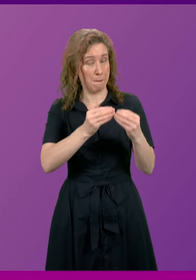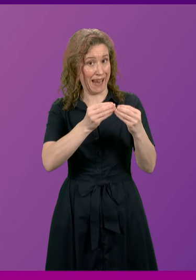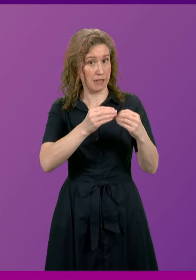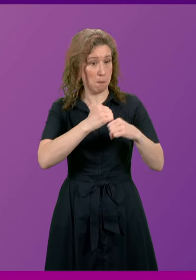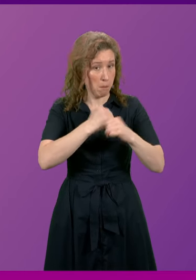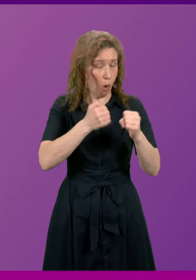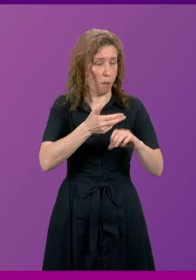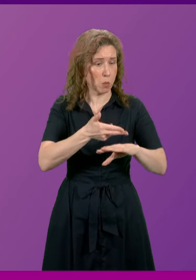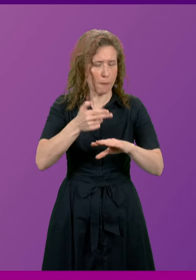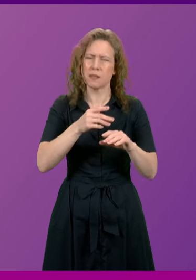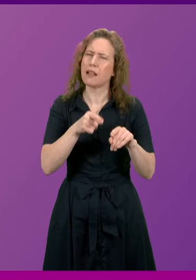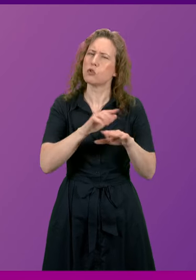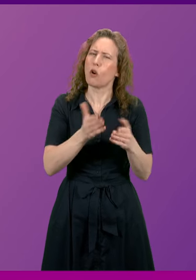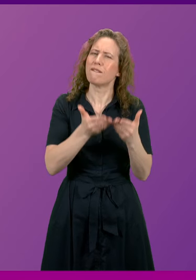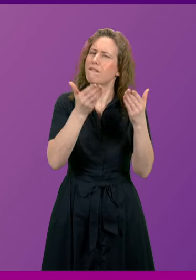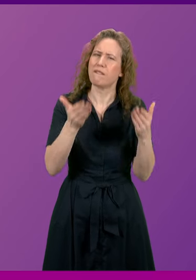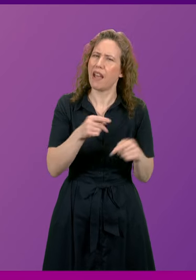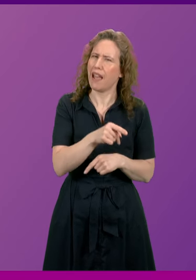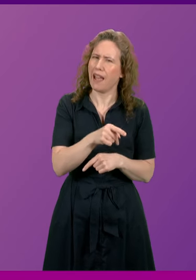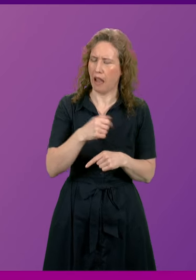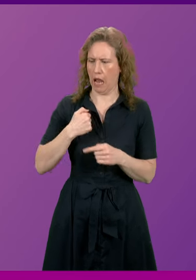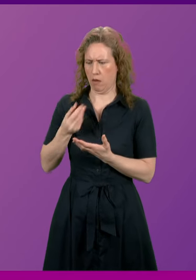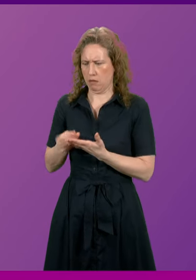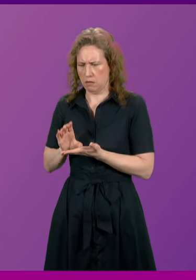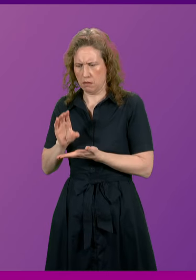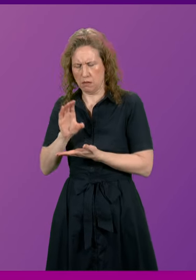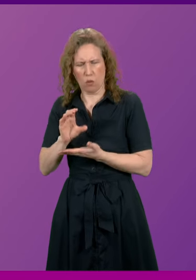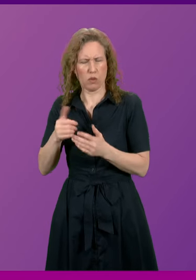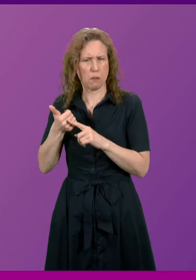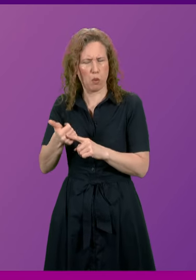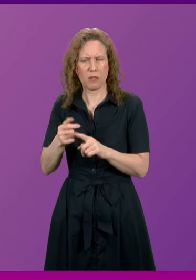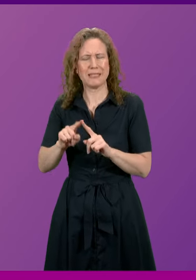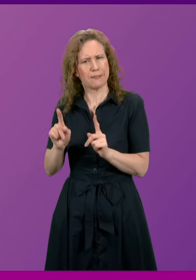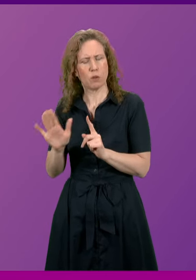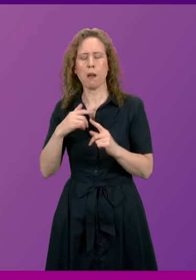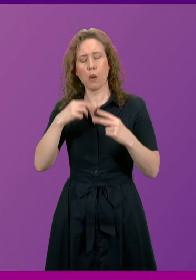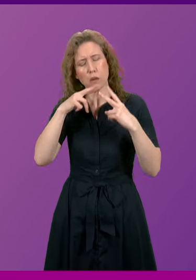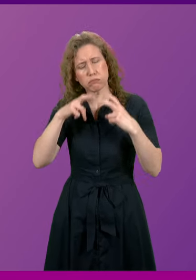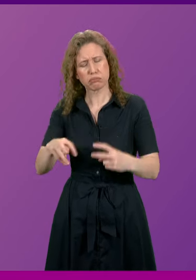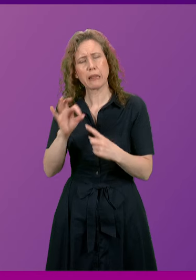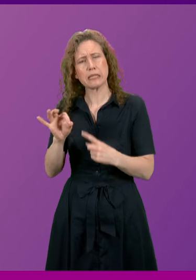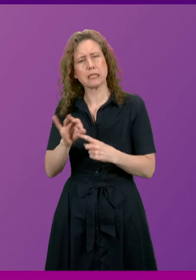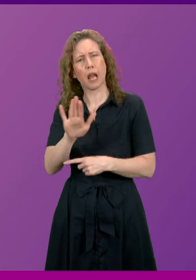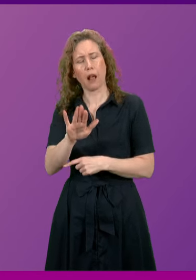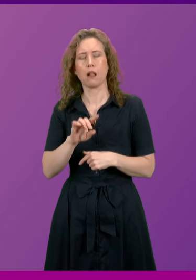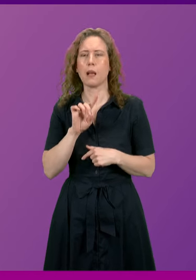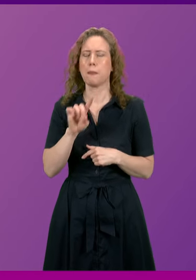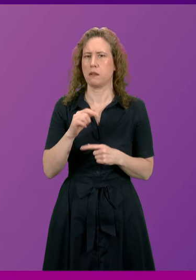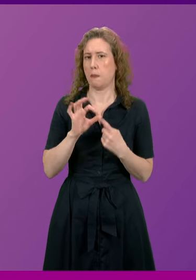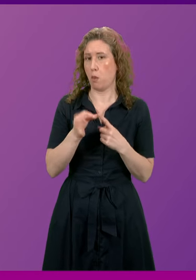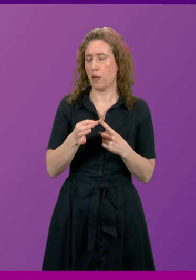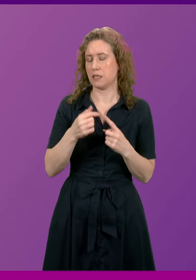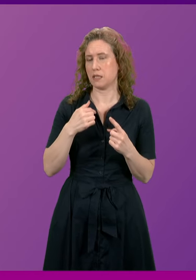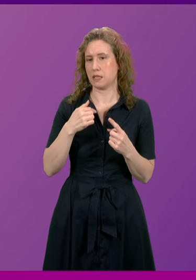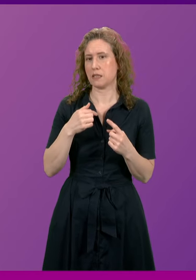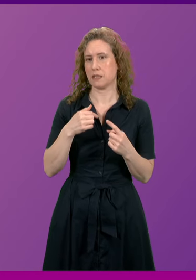particularly fair analogy of the support that we put in place but I will go away and look at that carefully. The point I was going